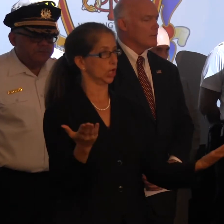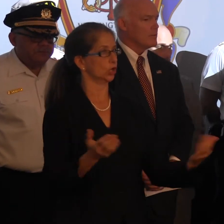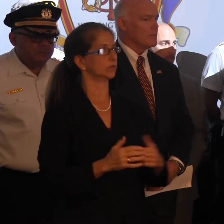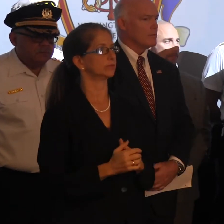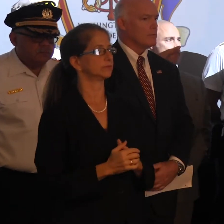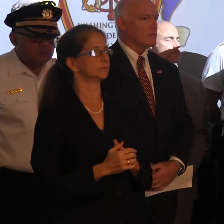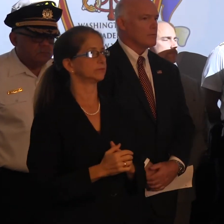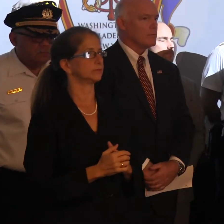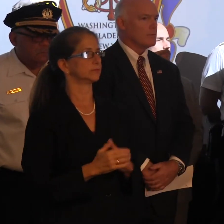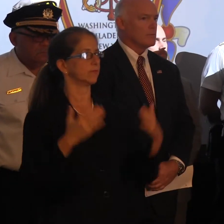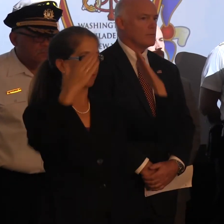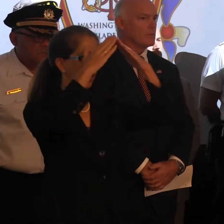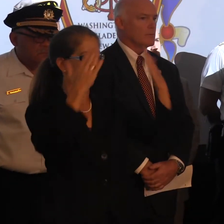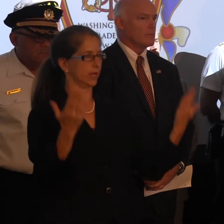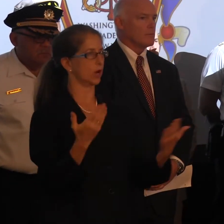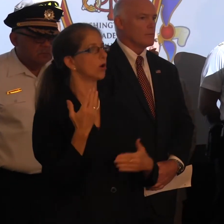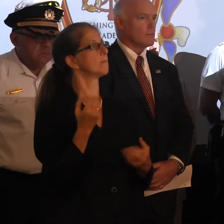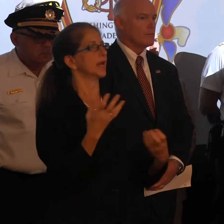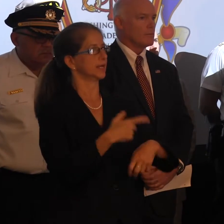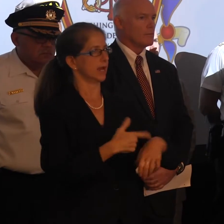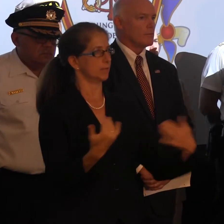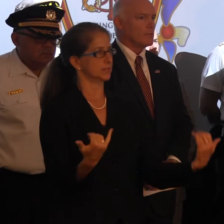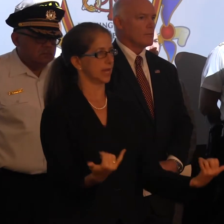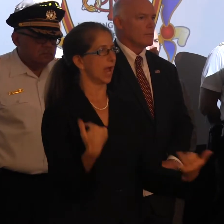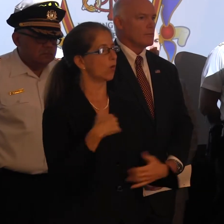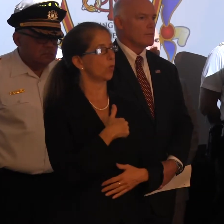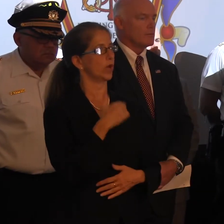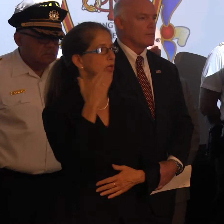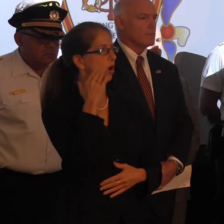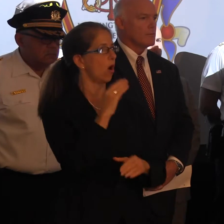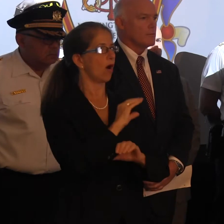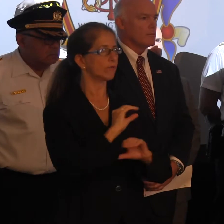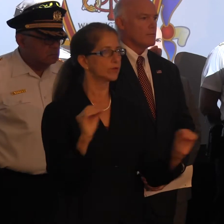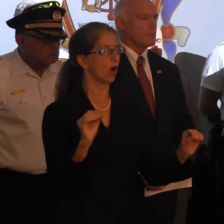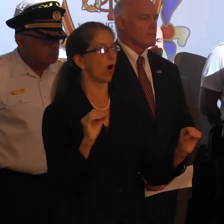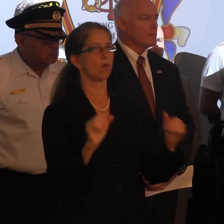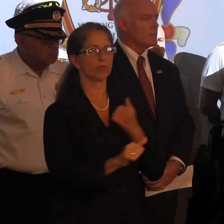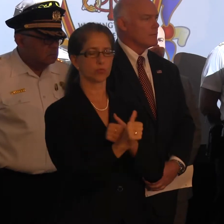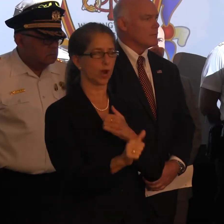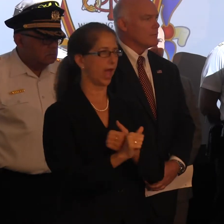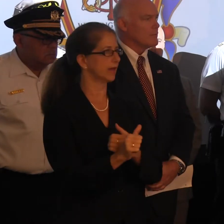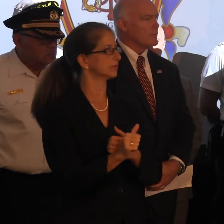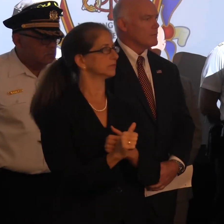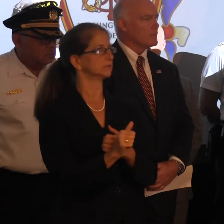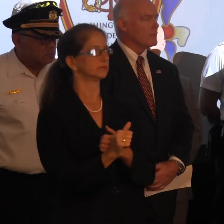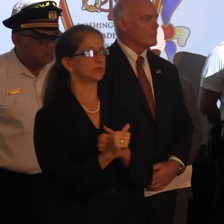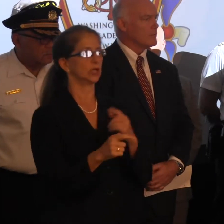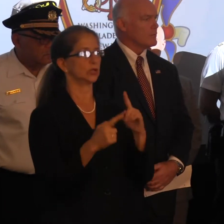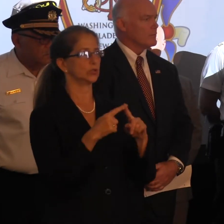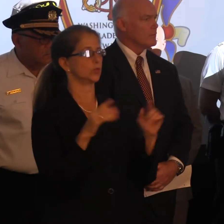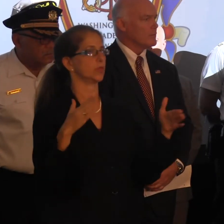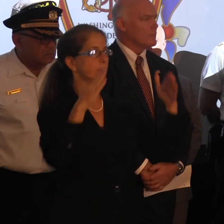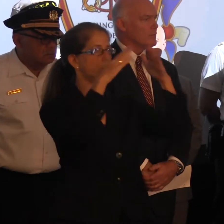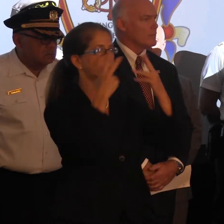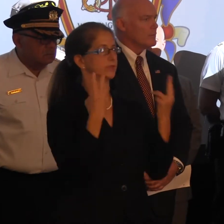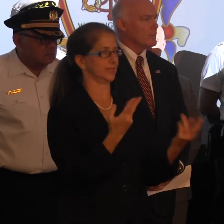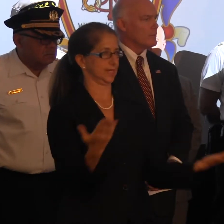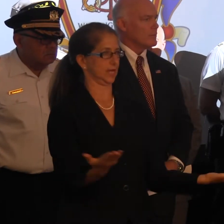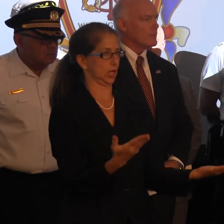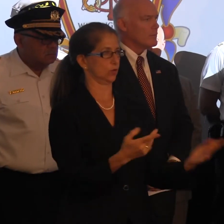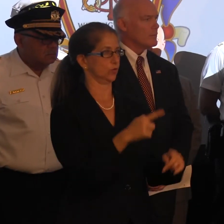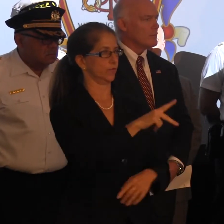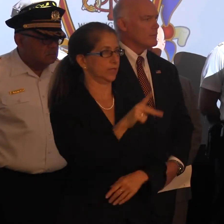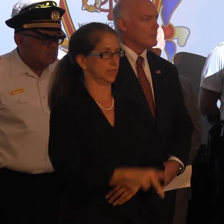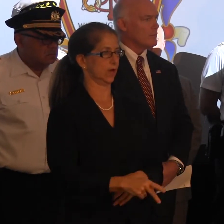times now, we know of no specific credible threat directed at the Pope's visit here to this city,